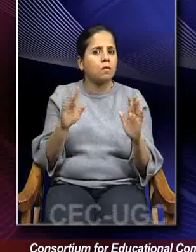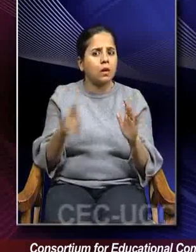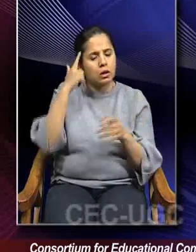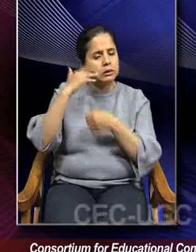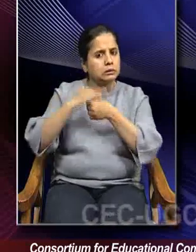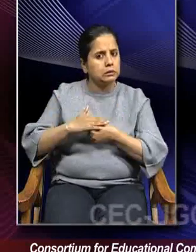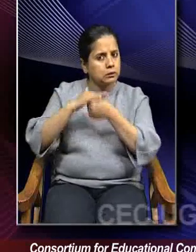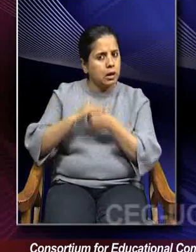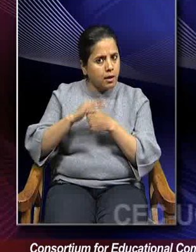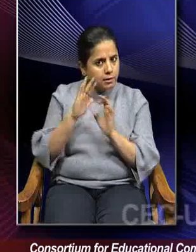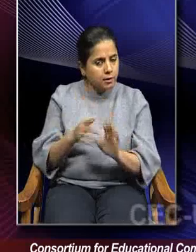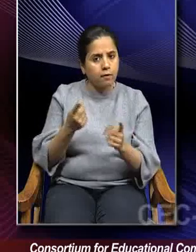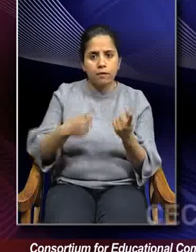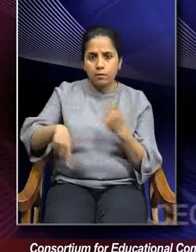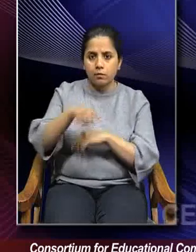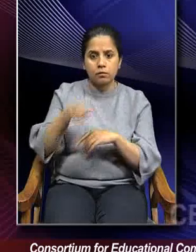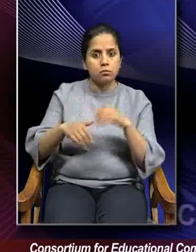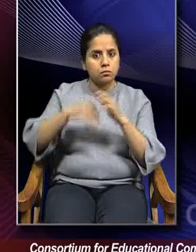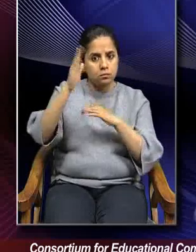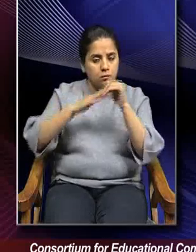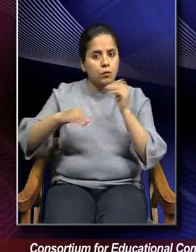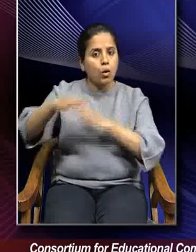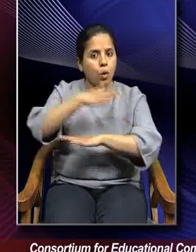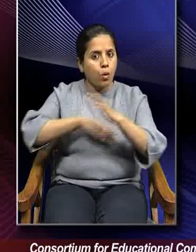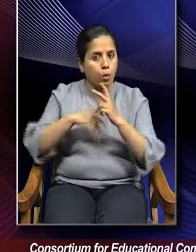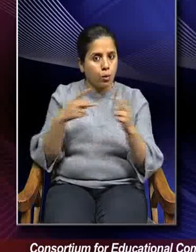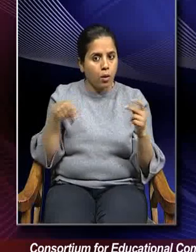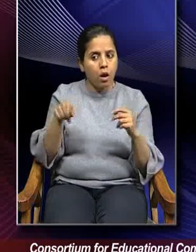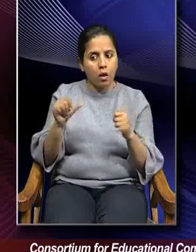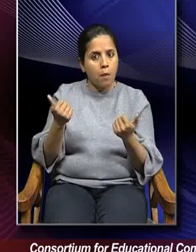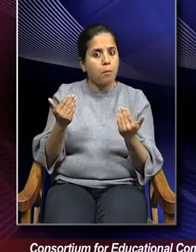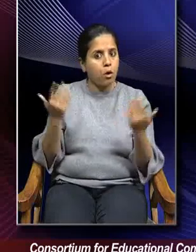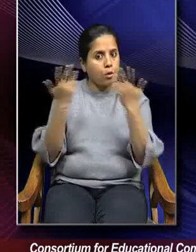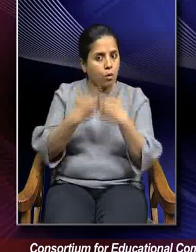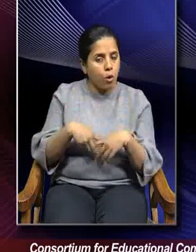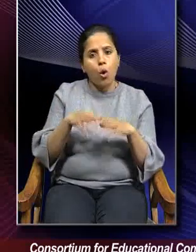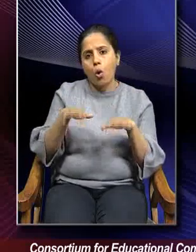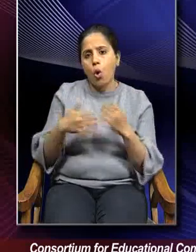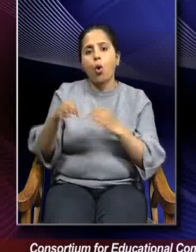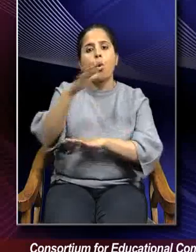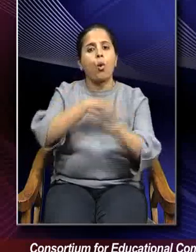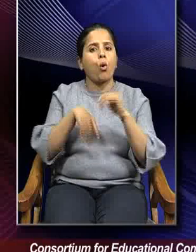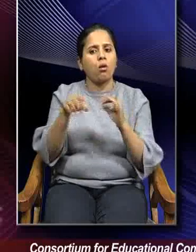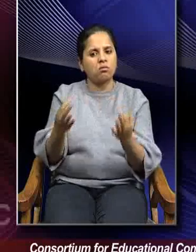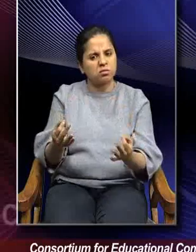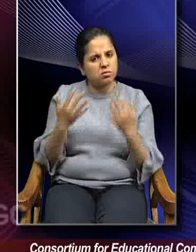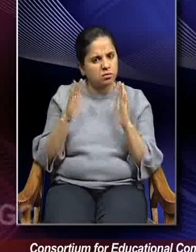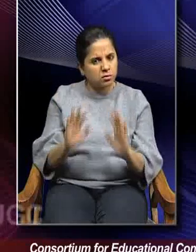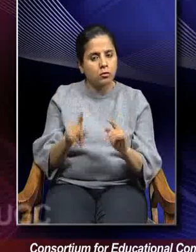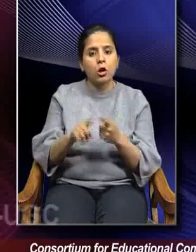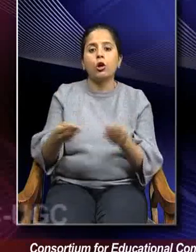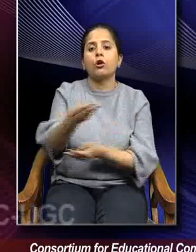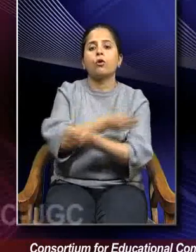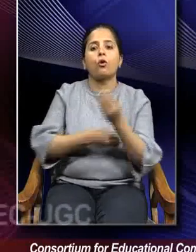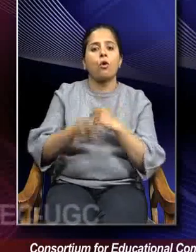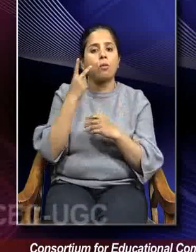on building organizational cohesiveness or what you call as organizational excellence. And Arthashastra